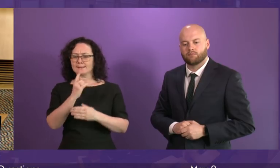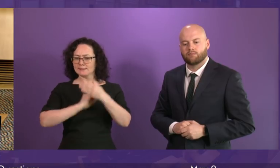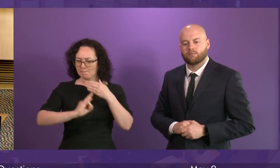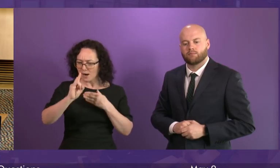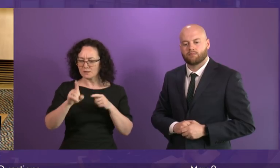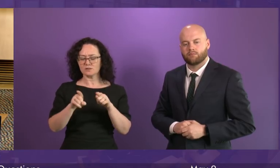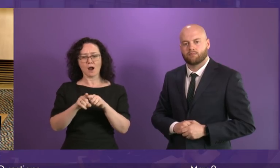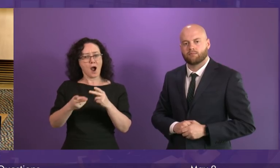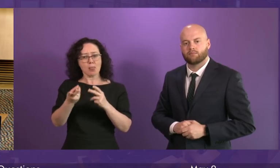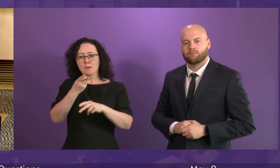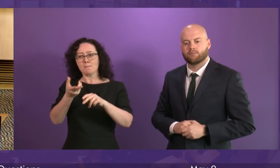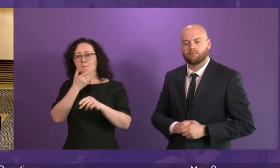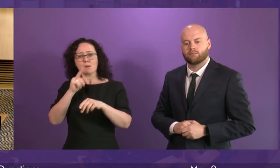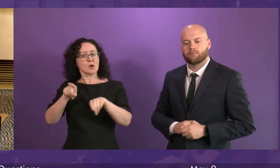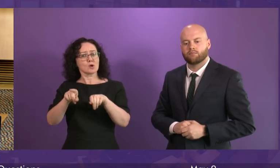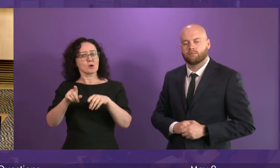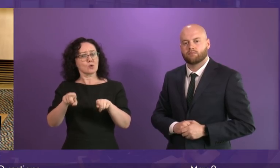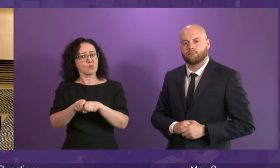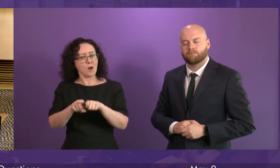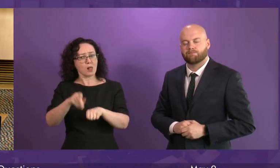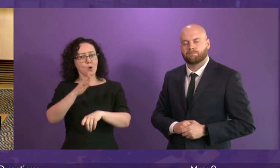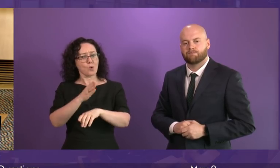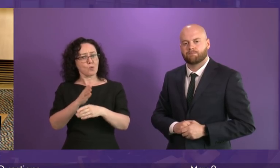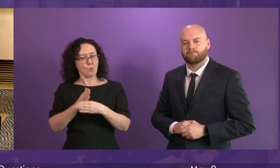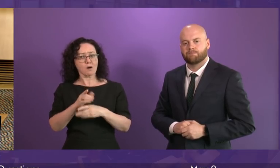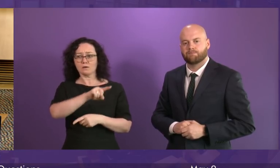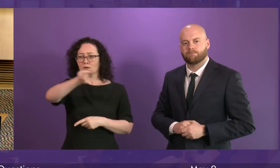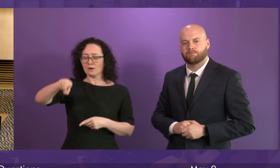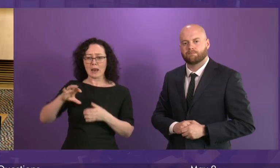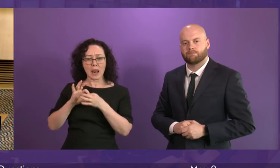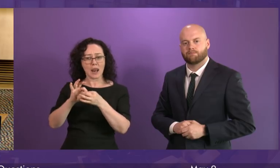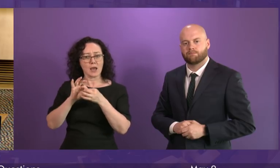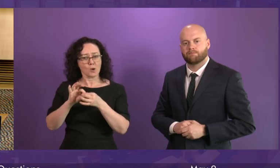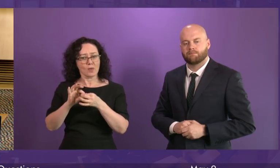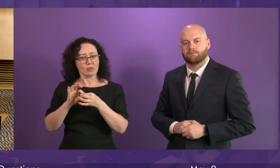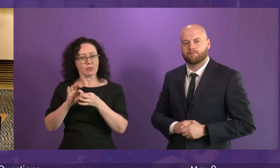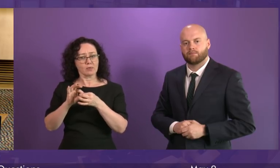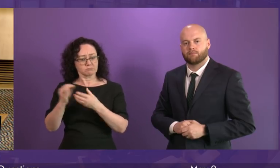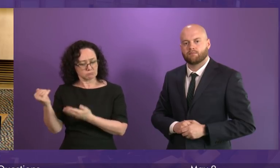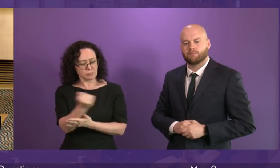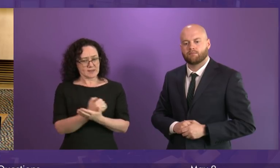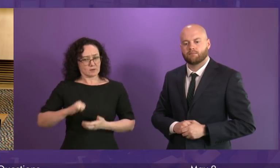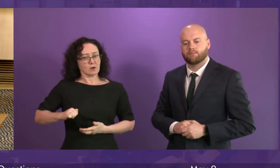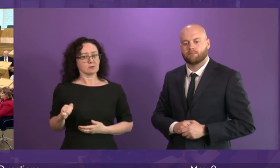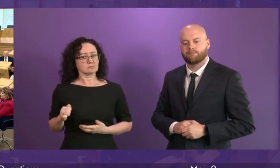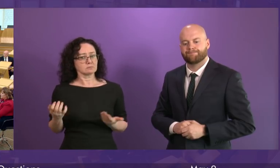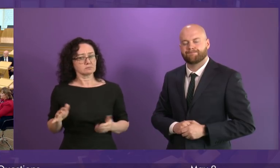working in our services, but all service personnel who work so hard to keep all of us safe.